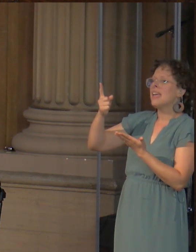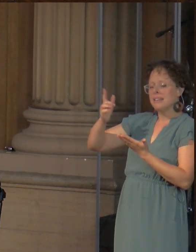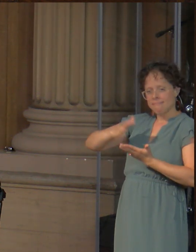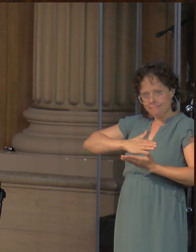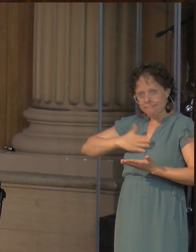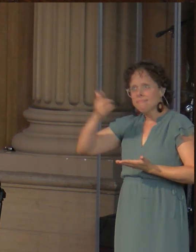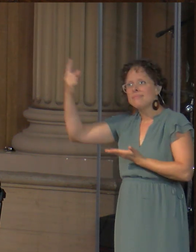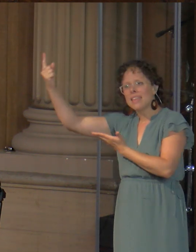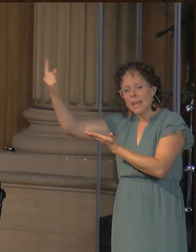us.